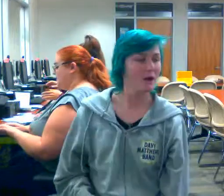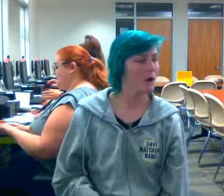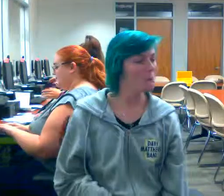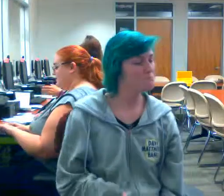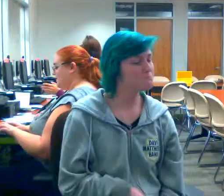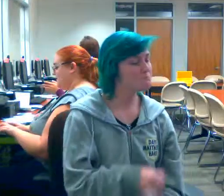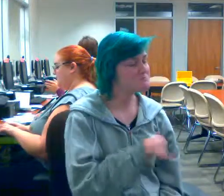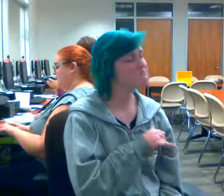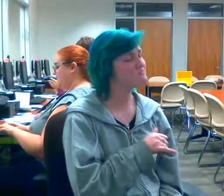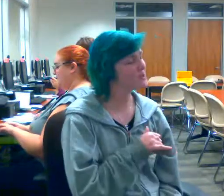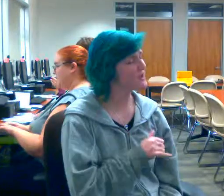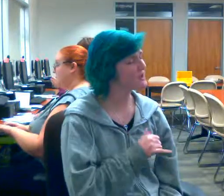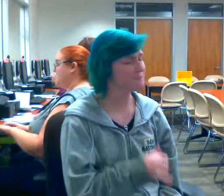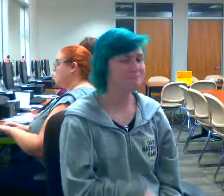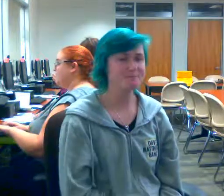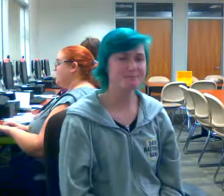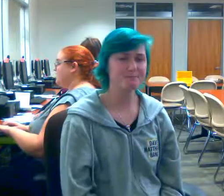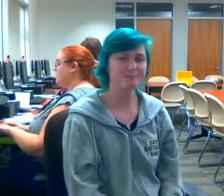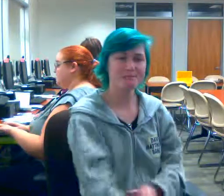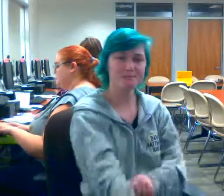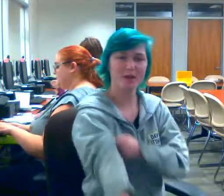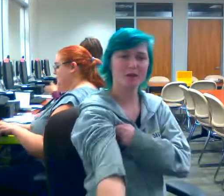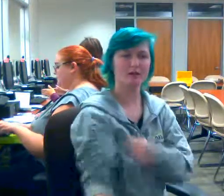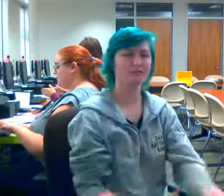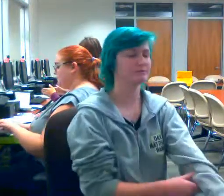You deleted the wrong one. I uploaded it right to YouTube.